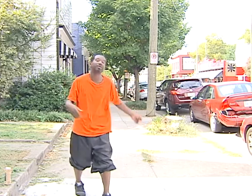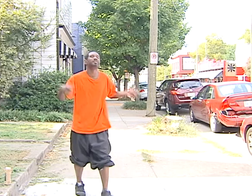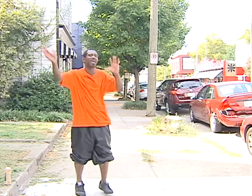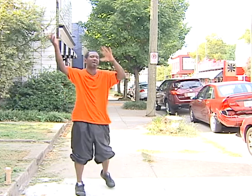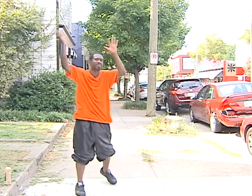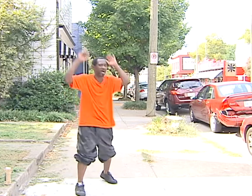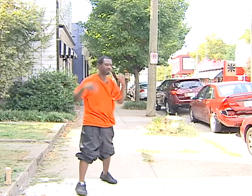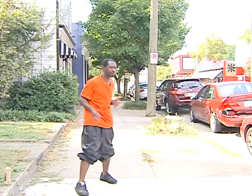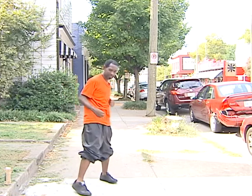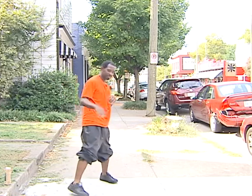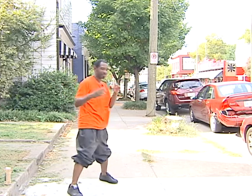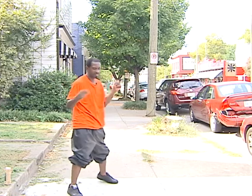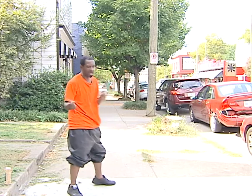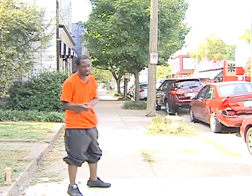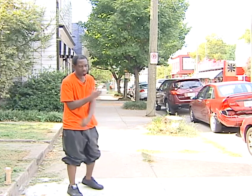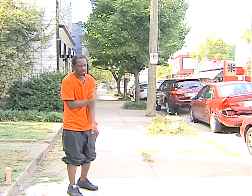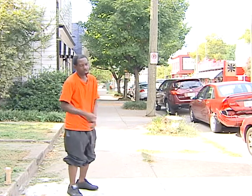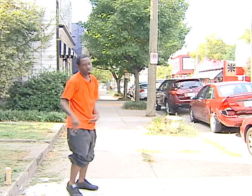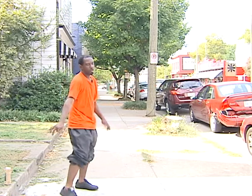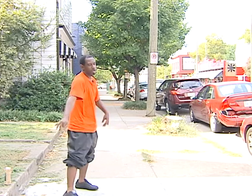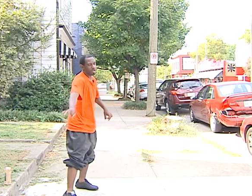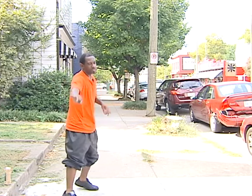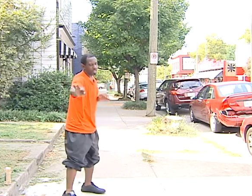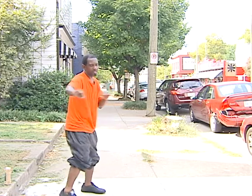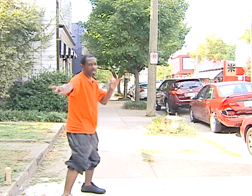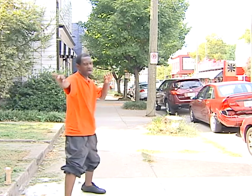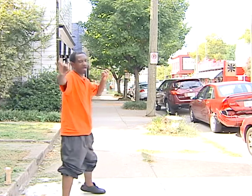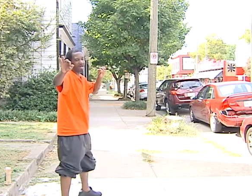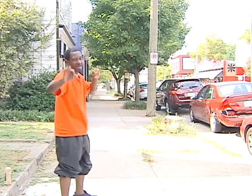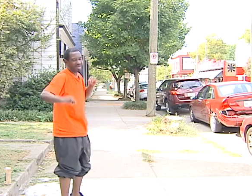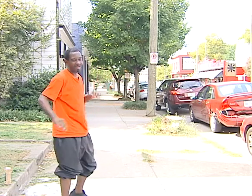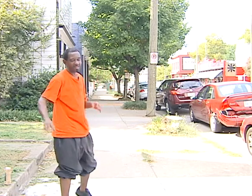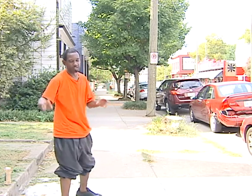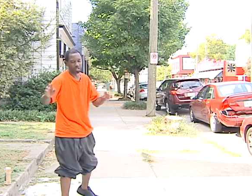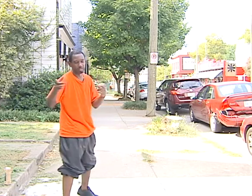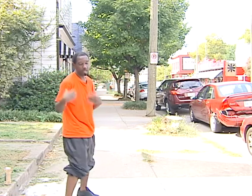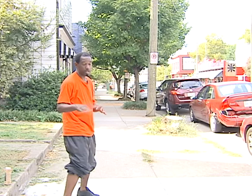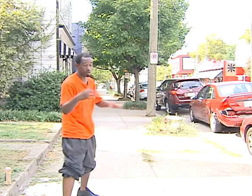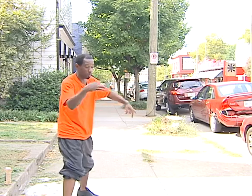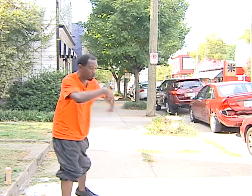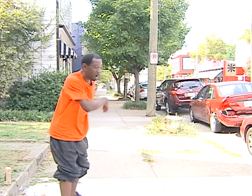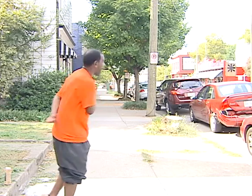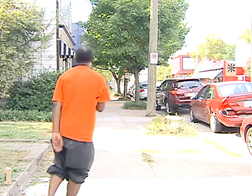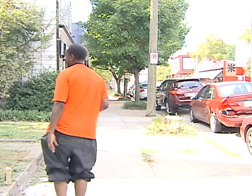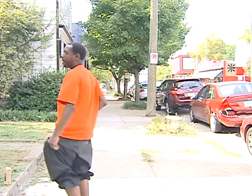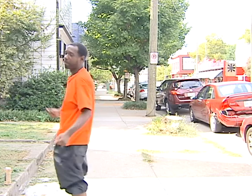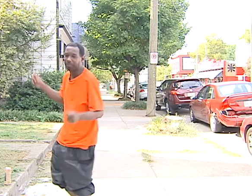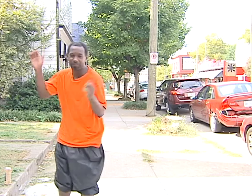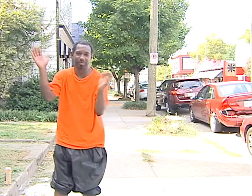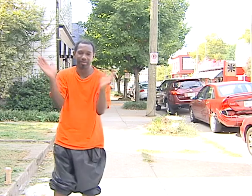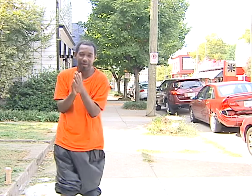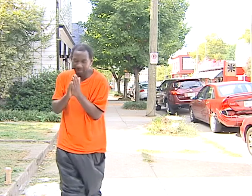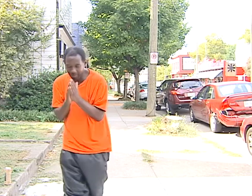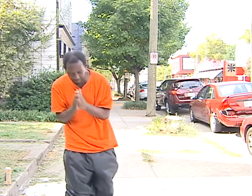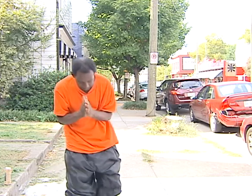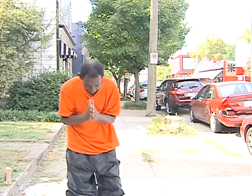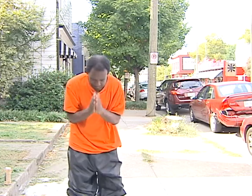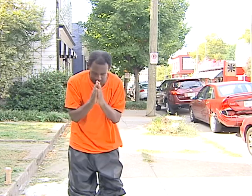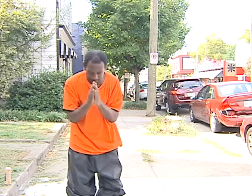Yes! Yes! Yes! I said yes! I said indeed. Go wow! Look at that